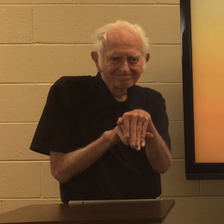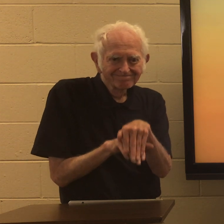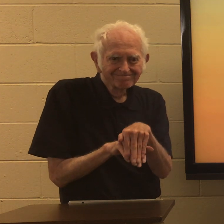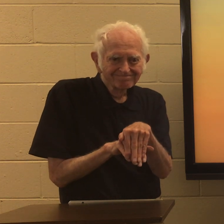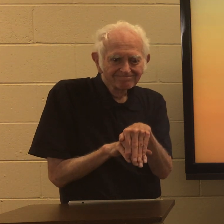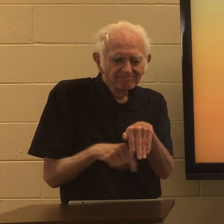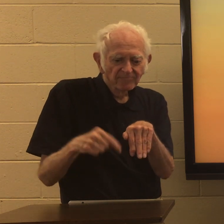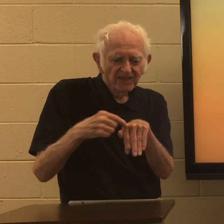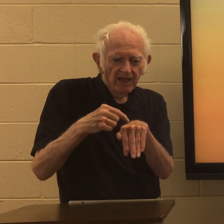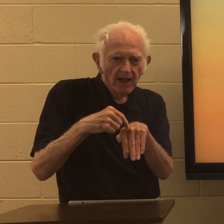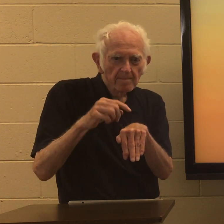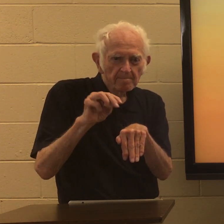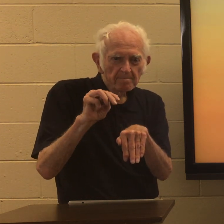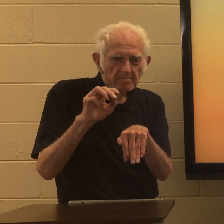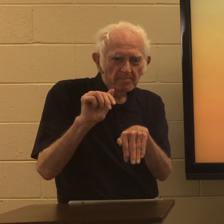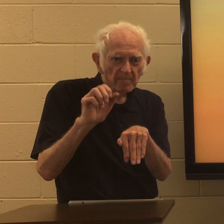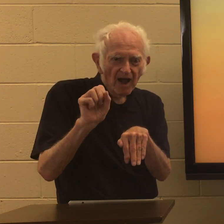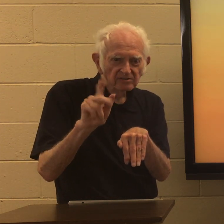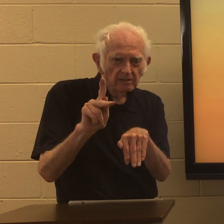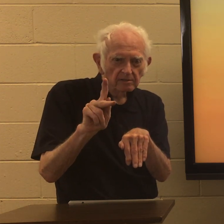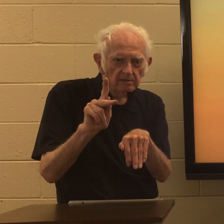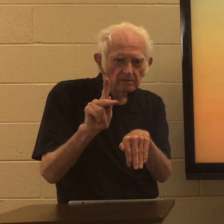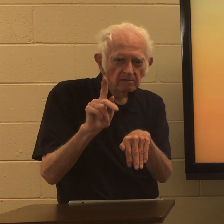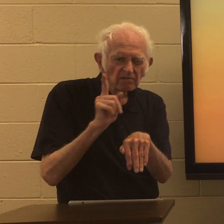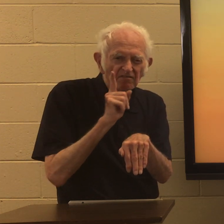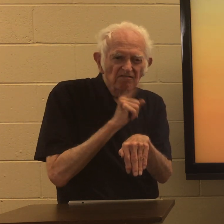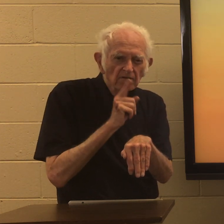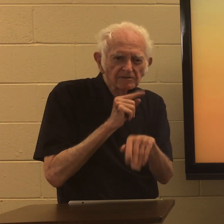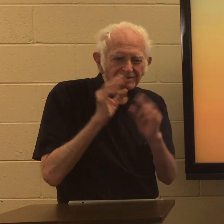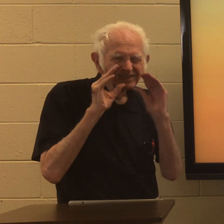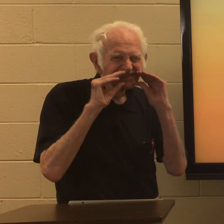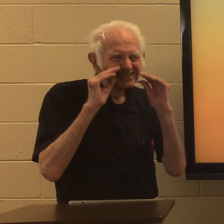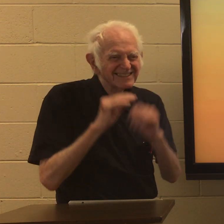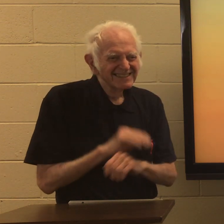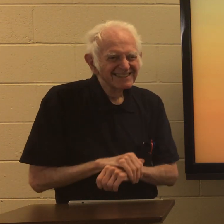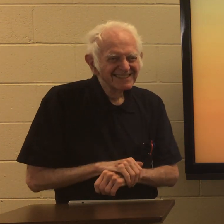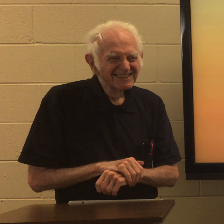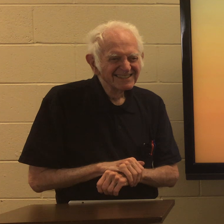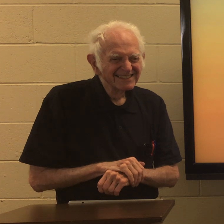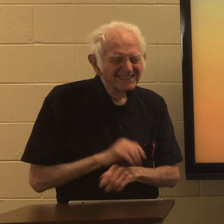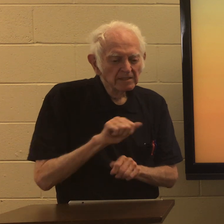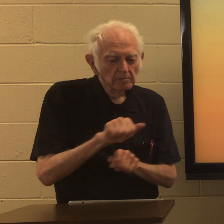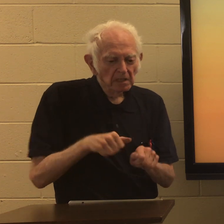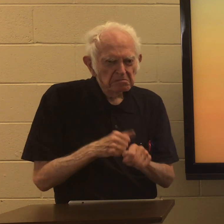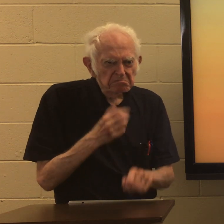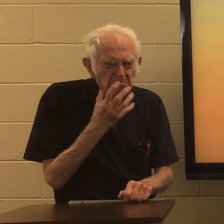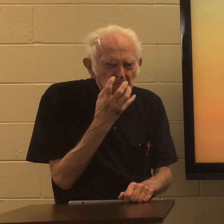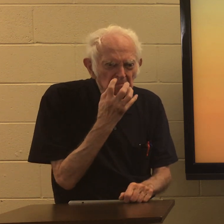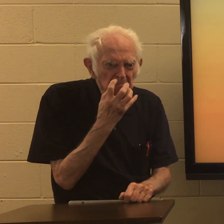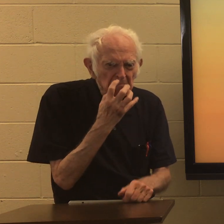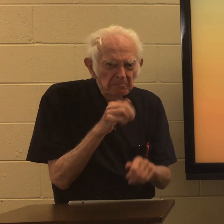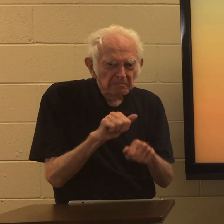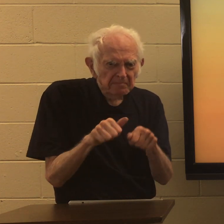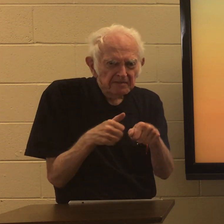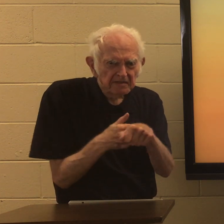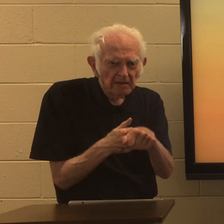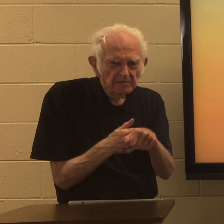the other. The front one is a mask. It's a false smile. And behind it they're angry.